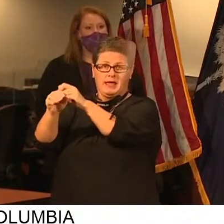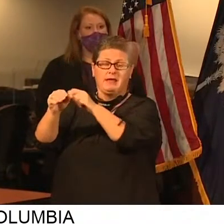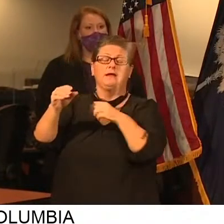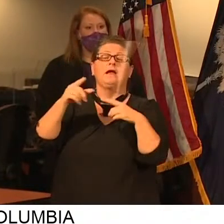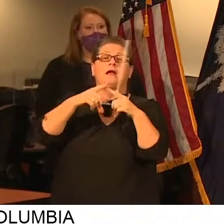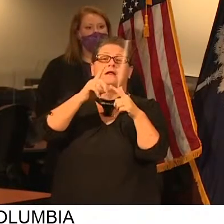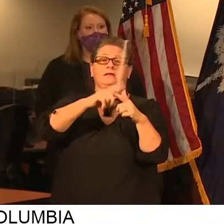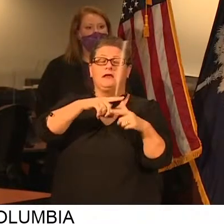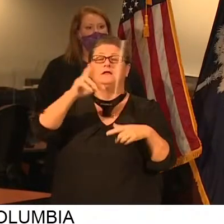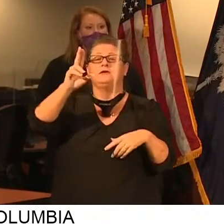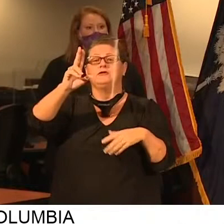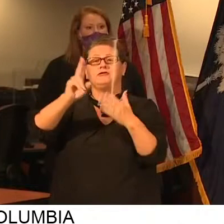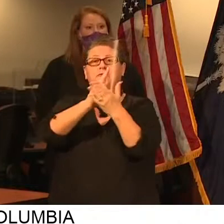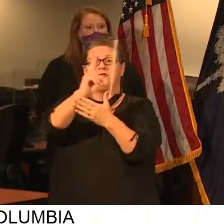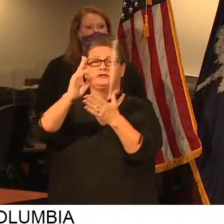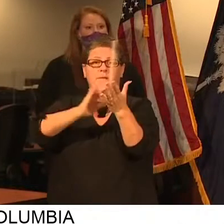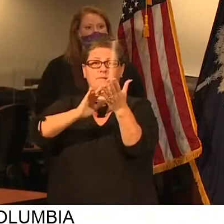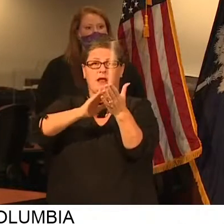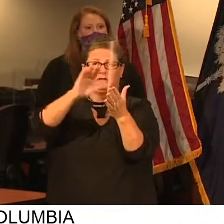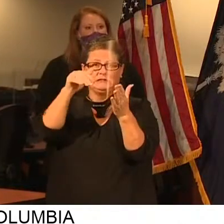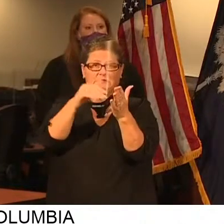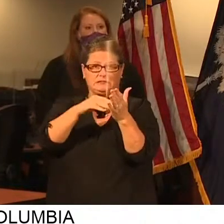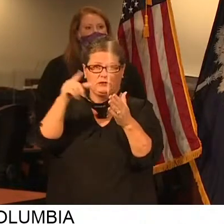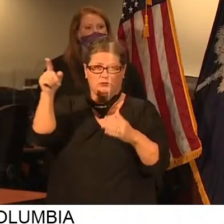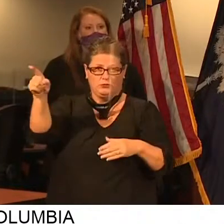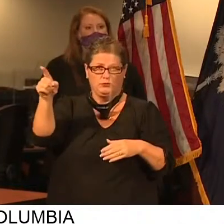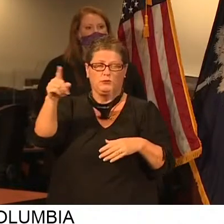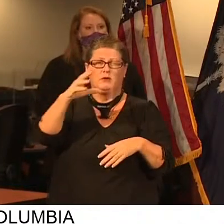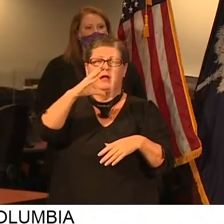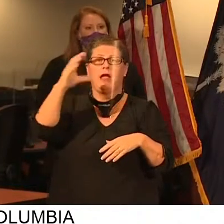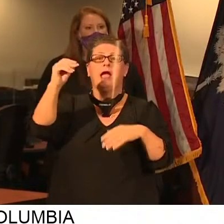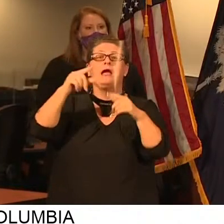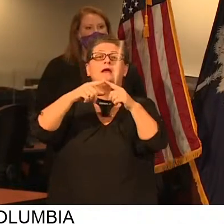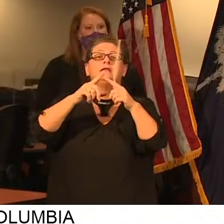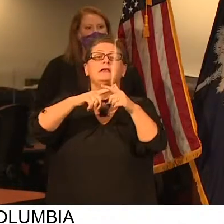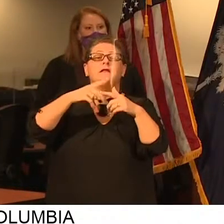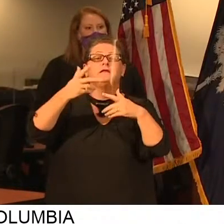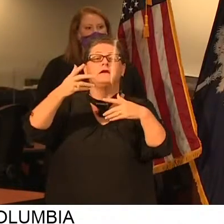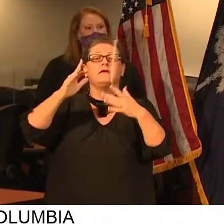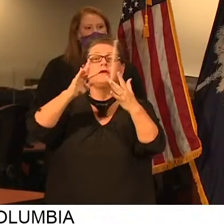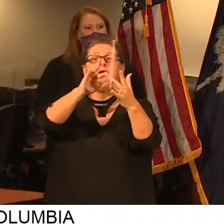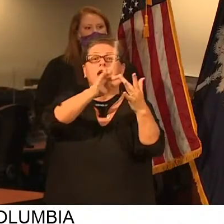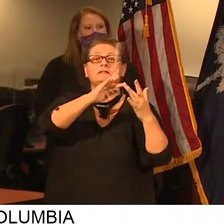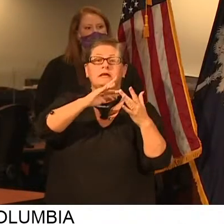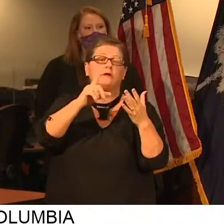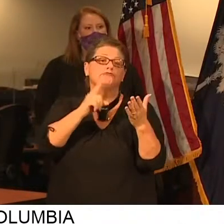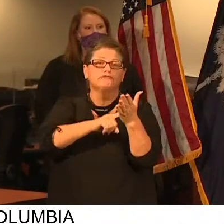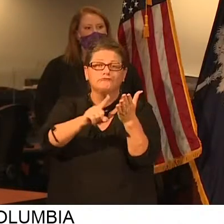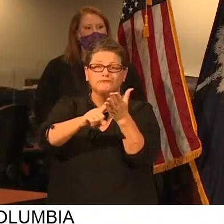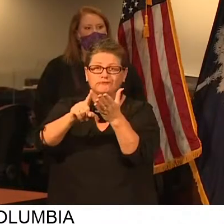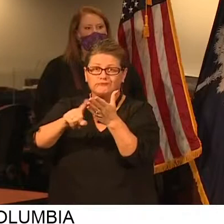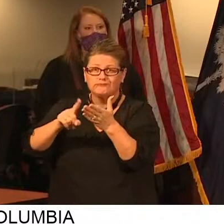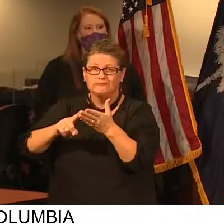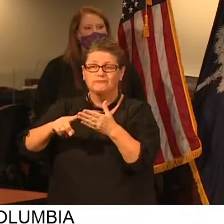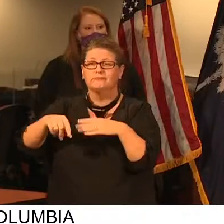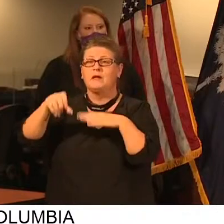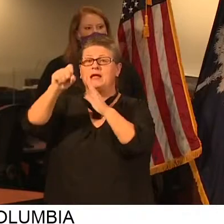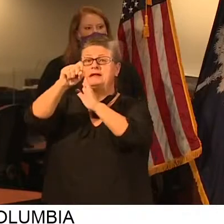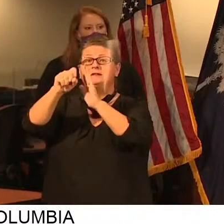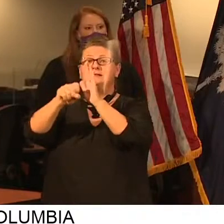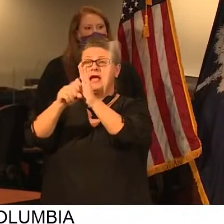of South Carolina for statewide testing and contact tracing, also the creation of a statewide